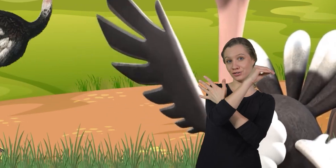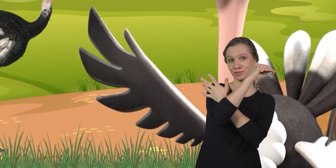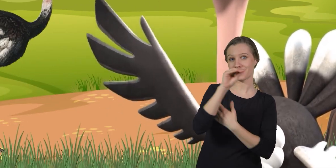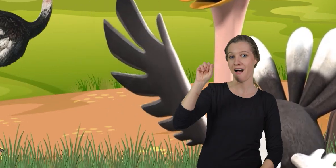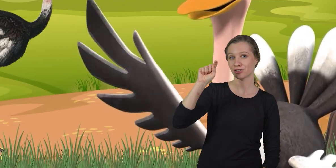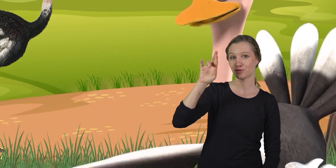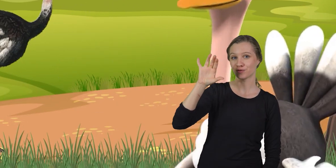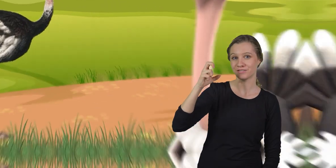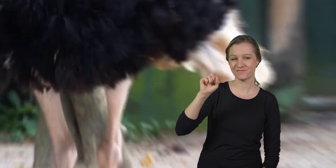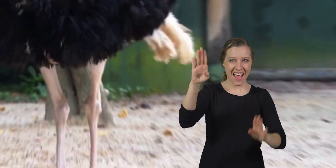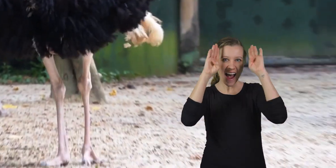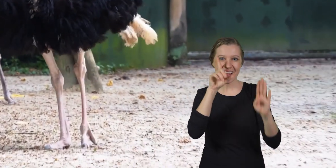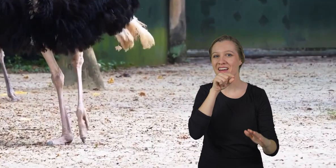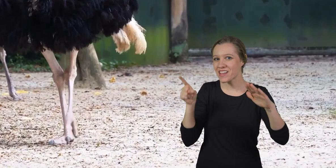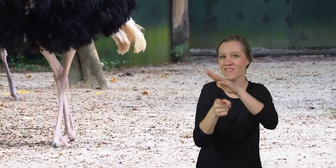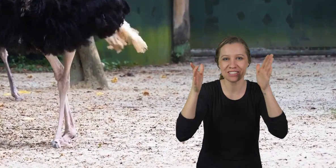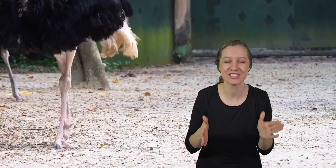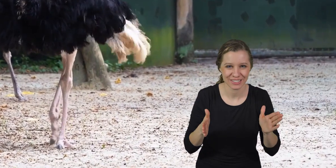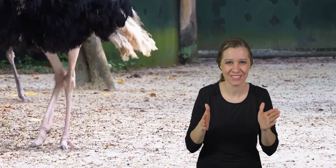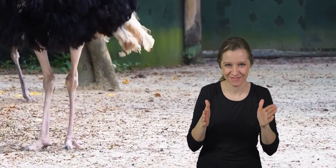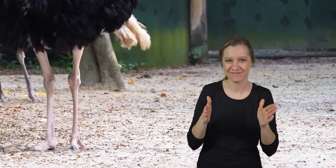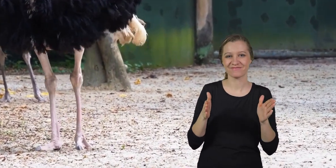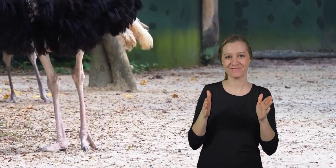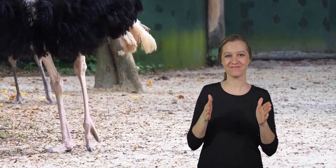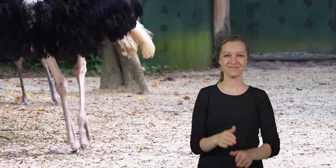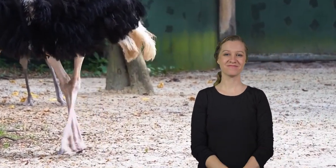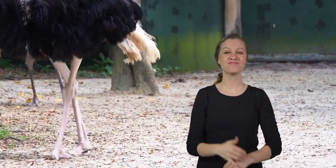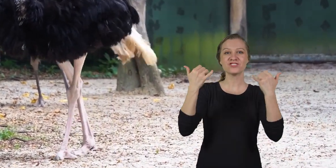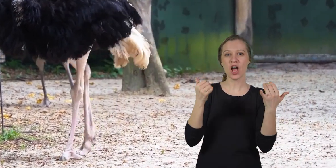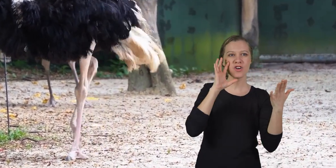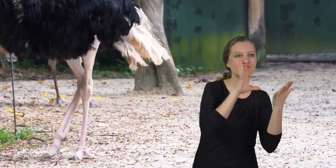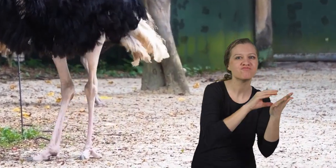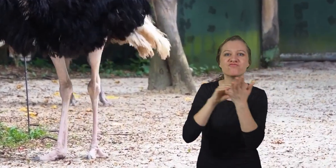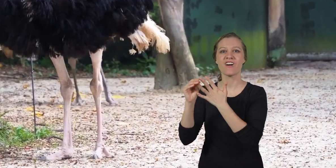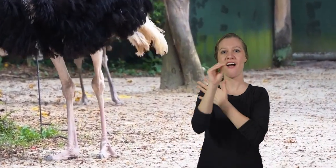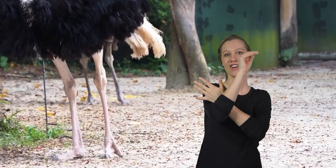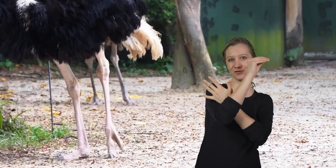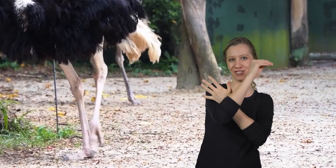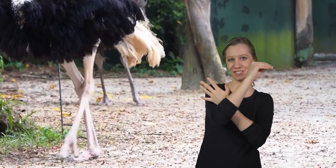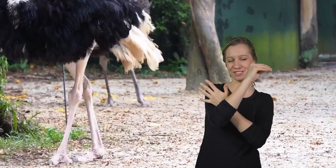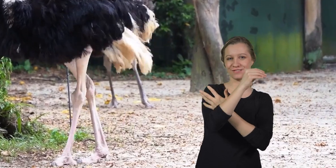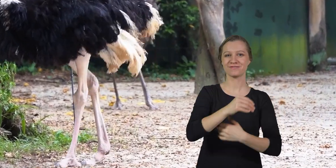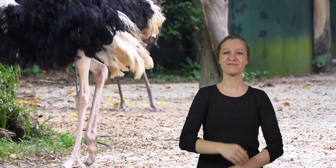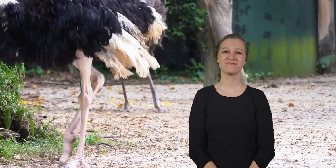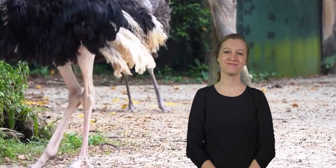Ostriches. Hello, avian adventurers. Today, we are going to learn all about